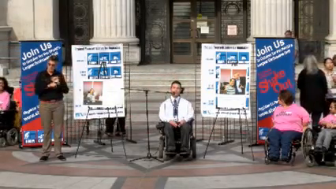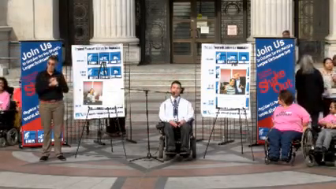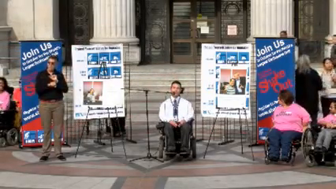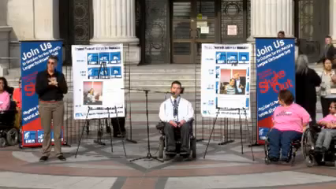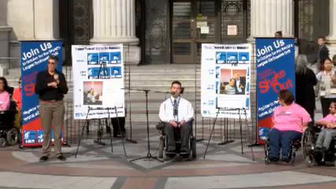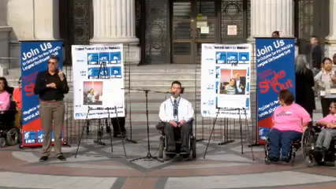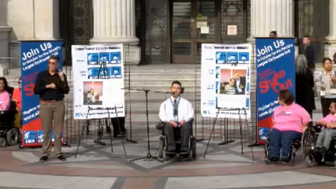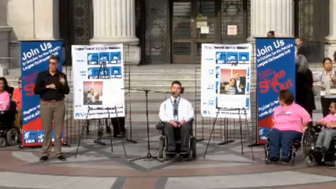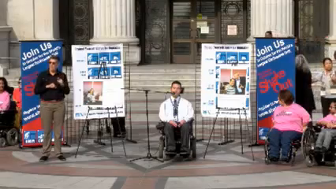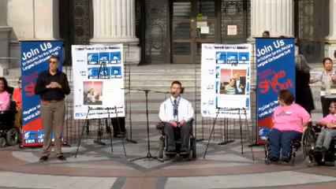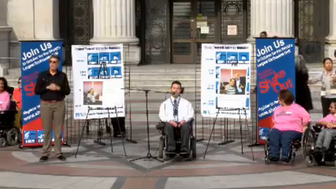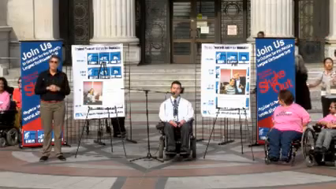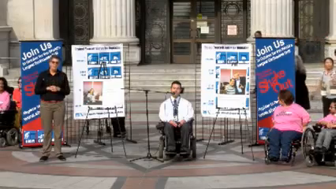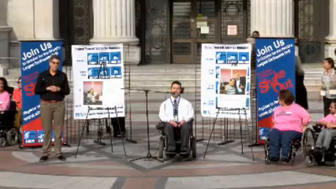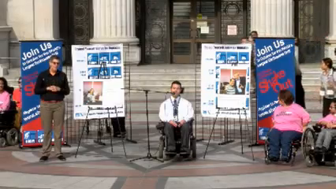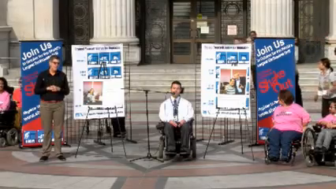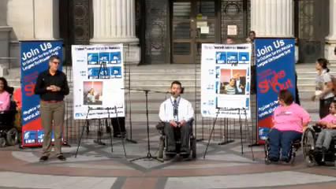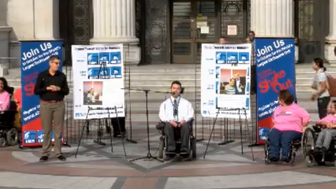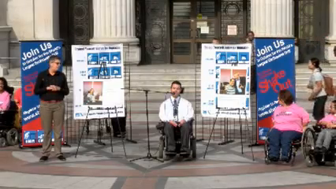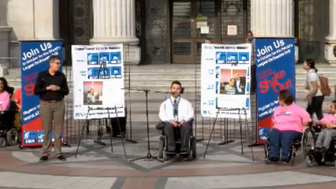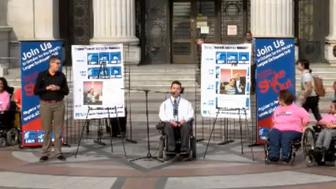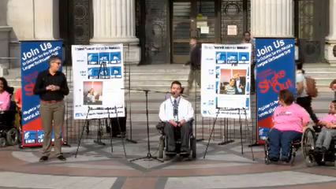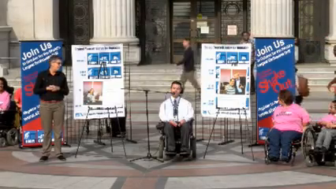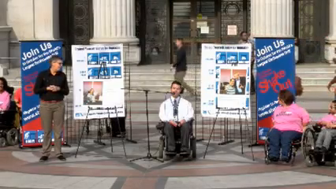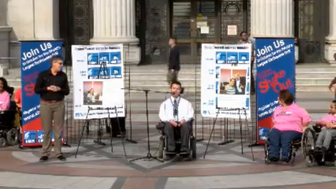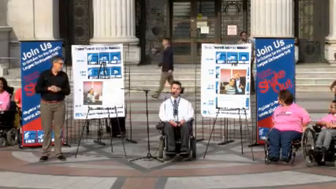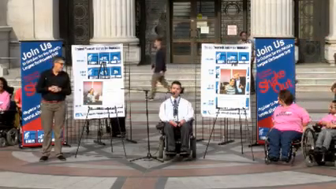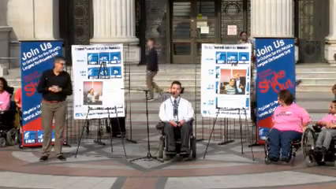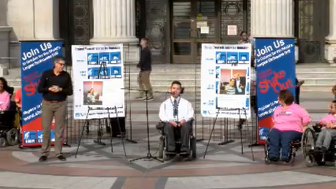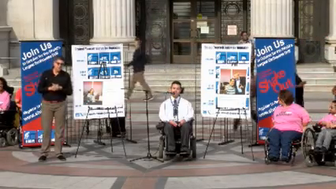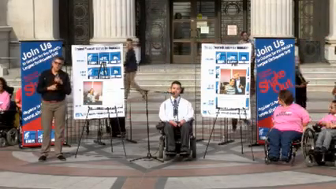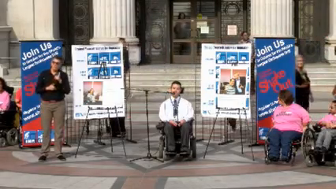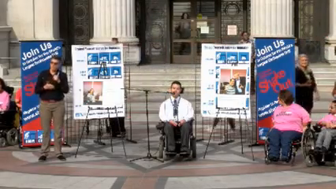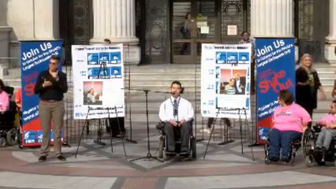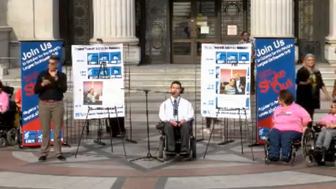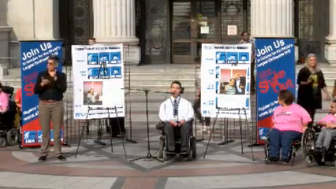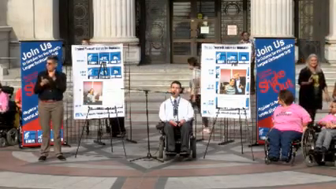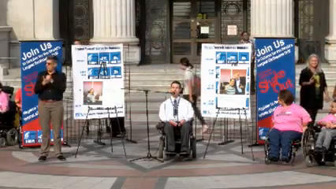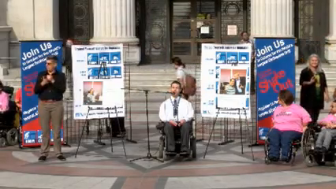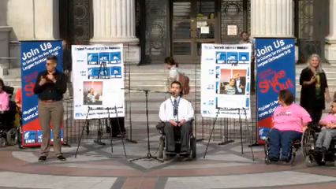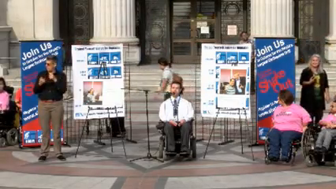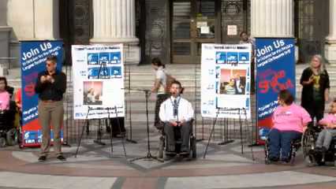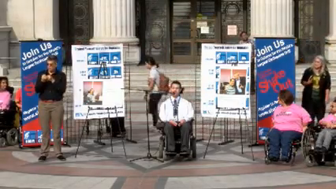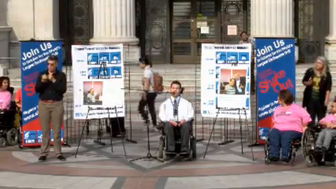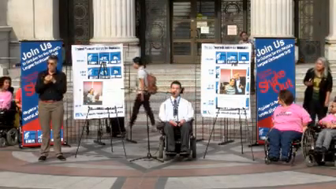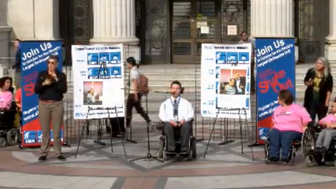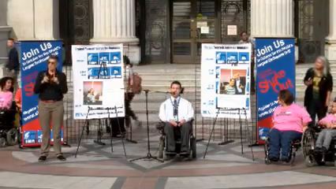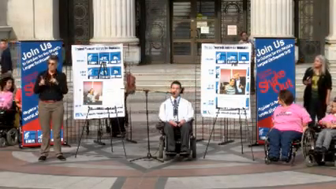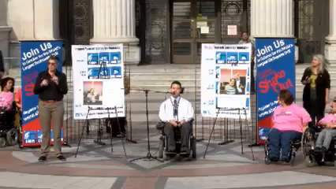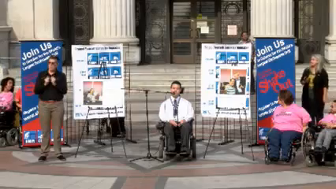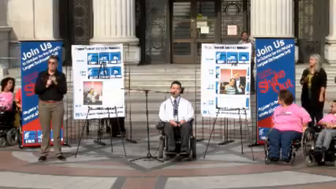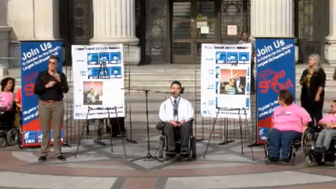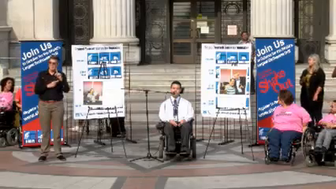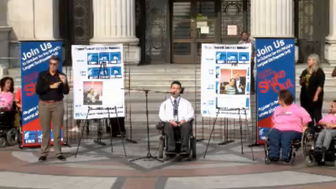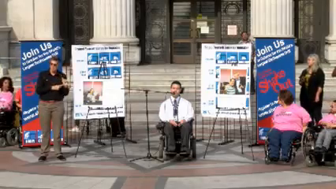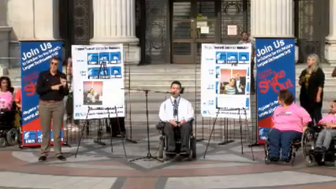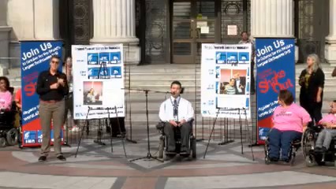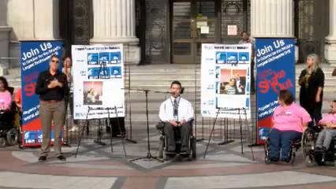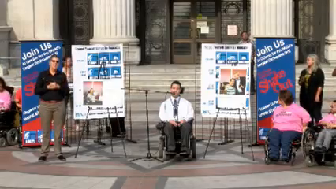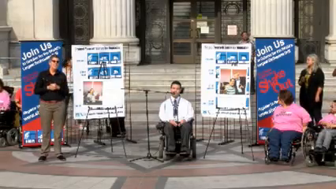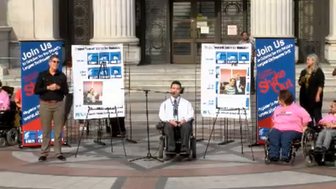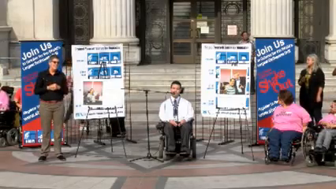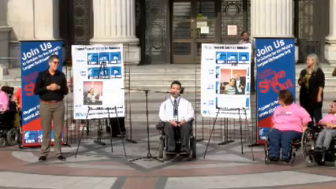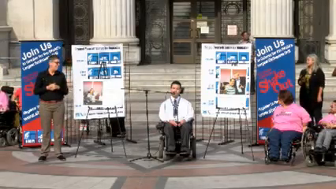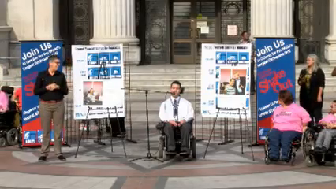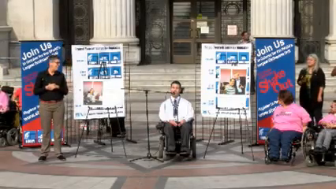States to identify the needs of people with disabilities and those with access and functional needs and integrate